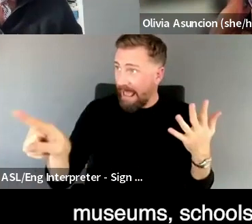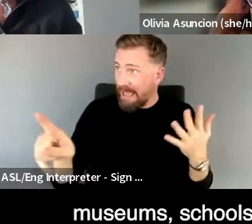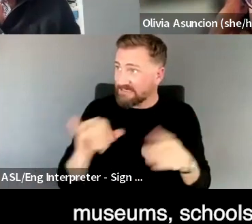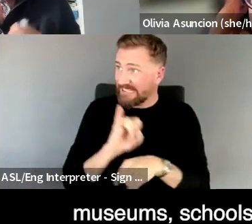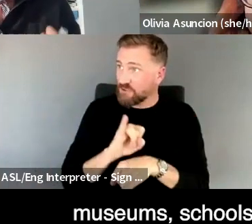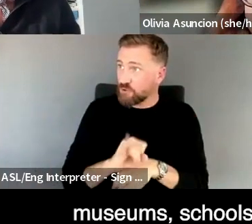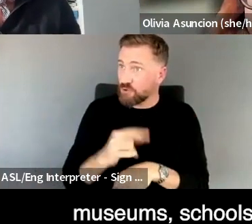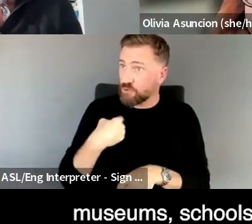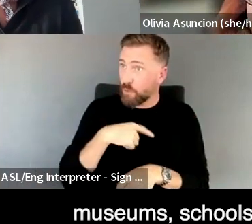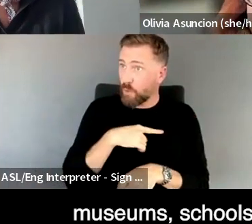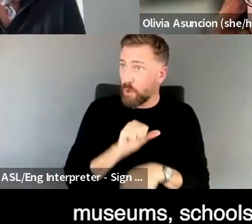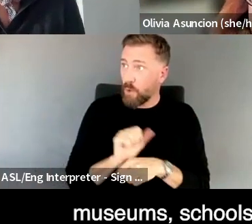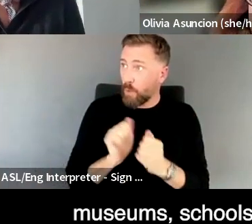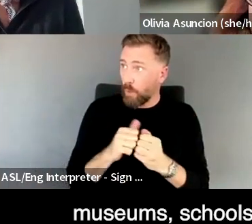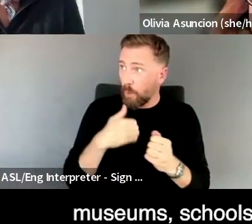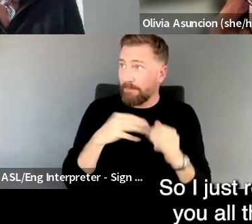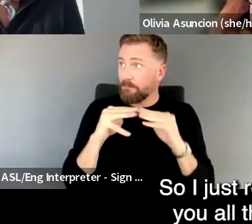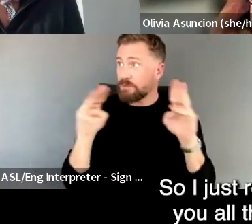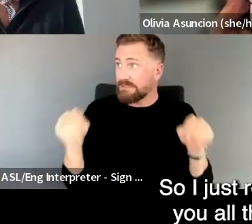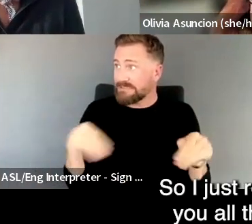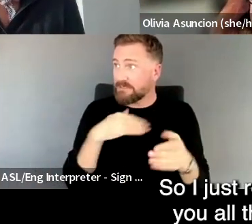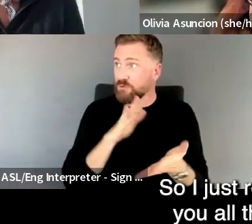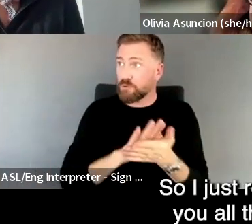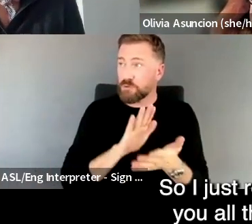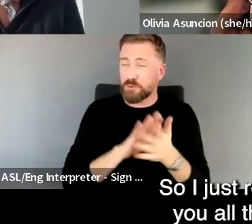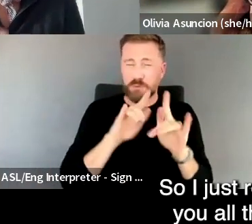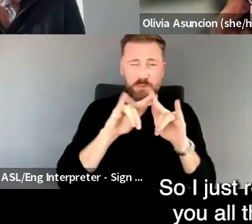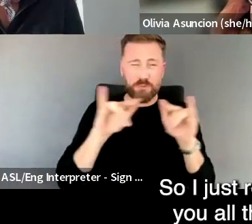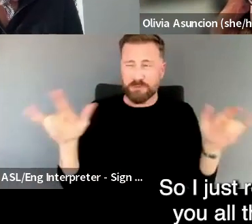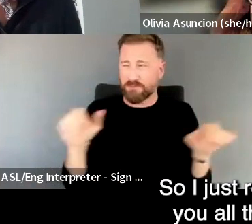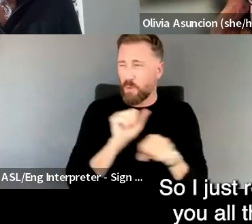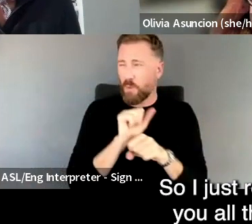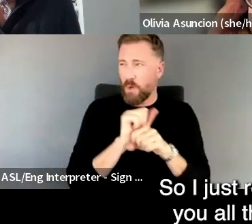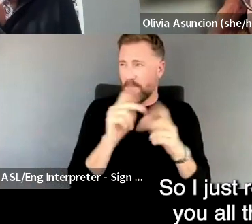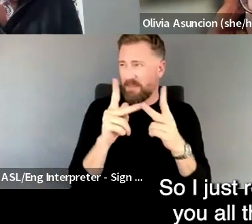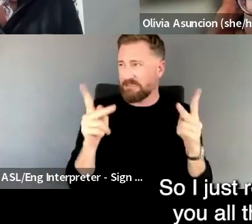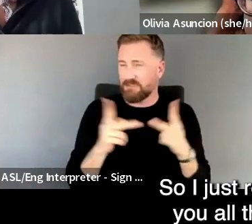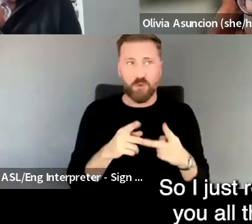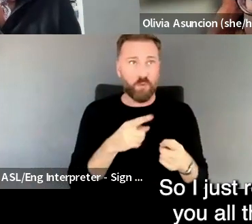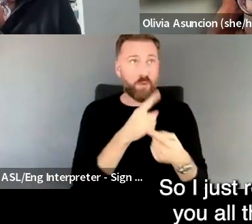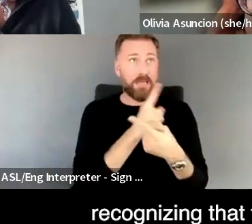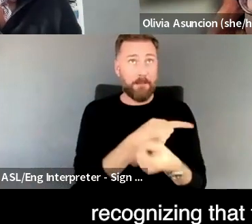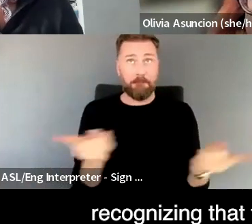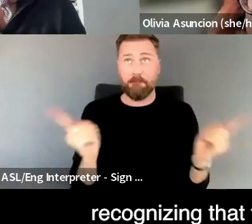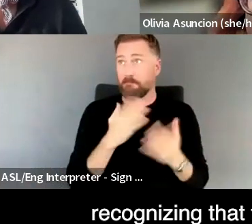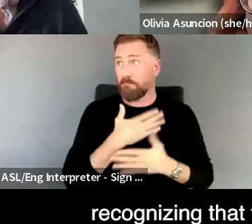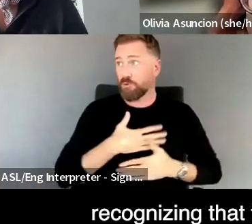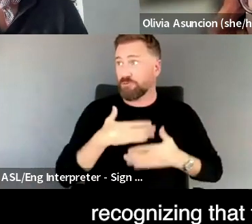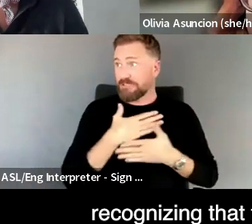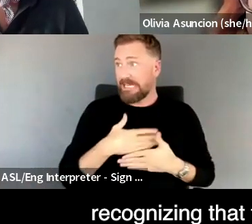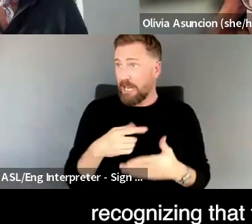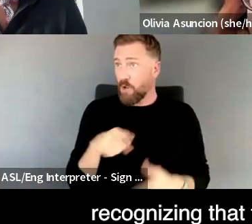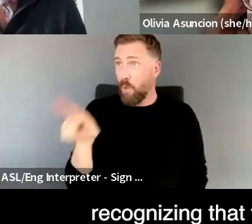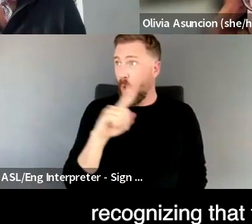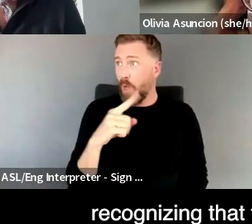um, schools, uh, all kinds of workplaces. So I just really, um, appreciate you all, um, thinking to that, uh, recognizing that